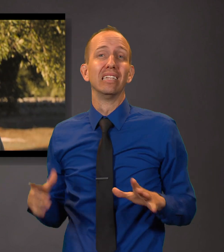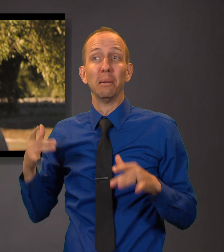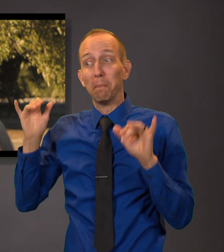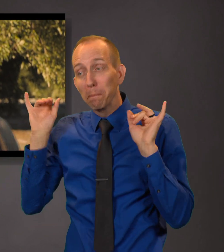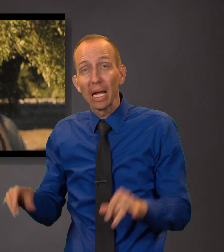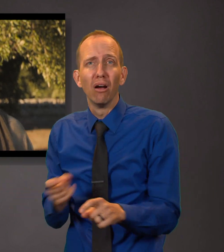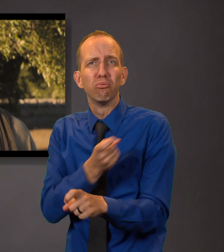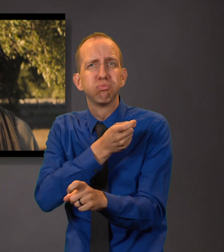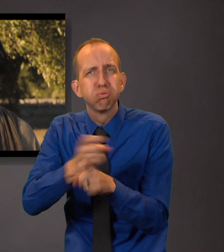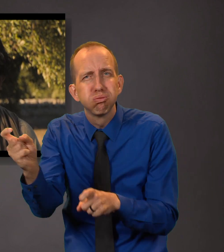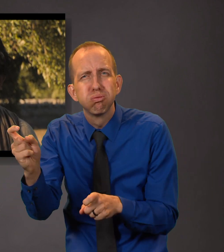Spare it a little longer.